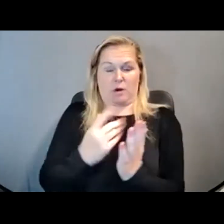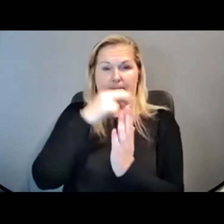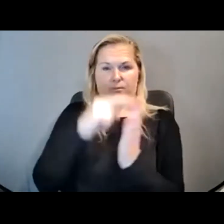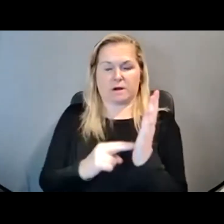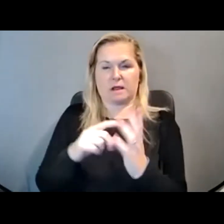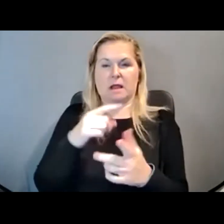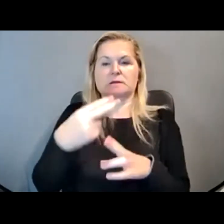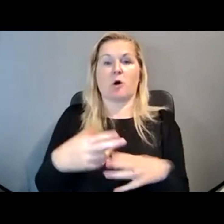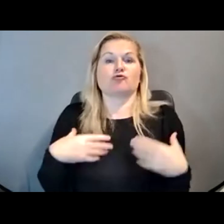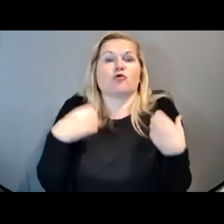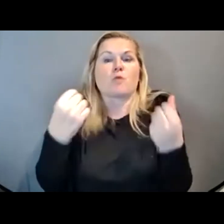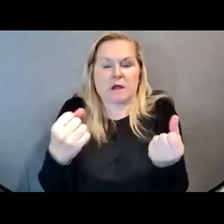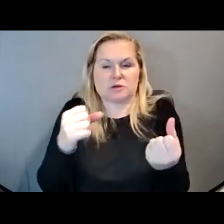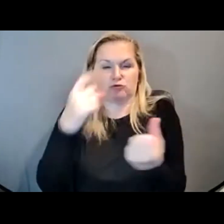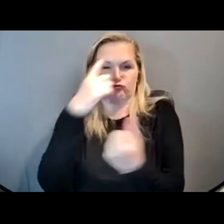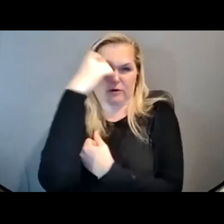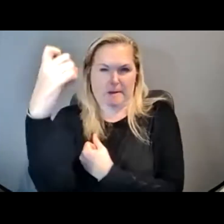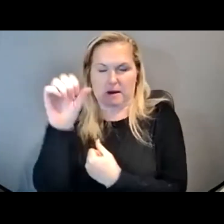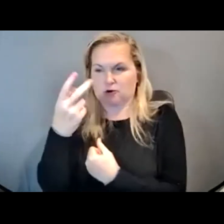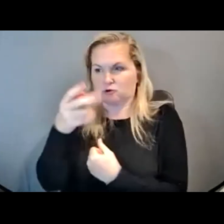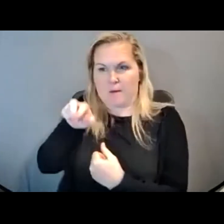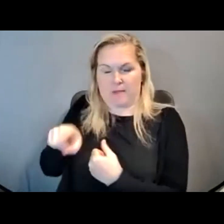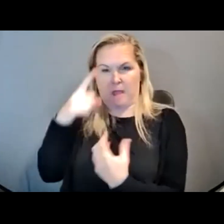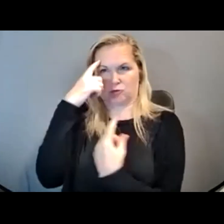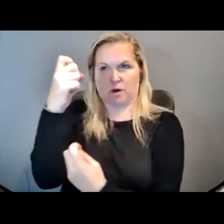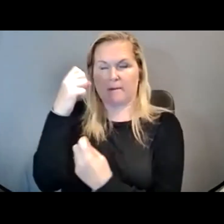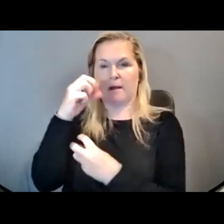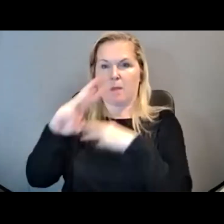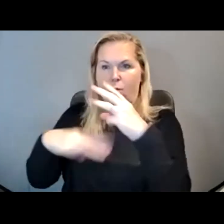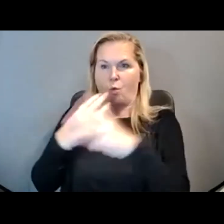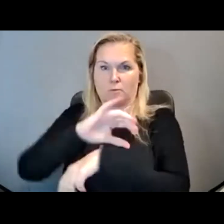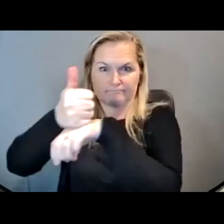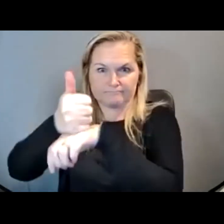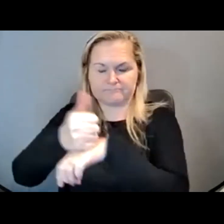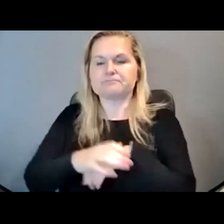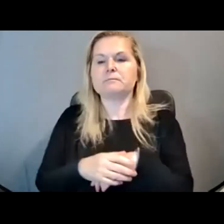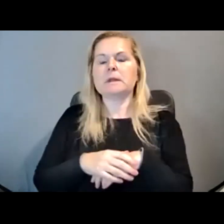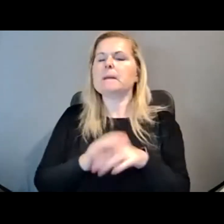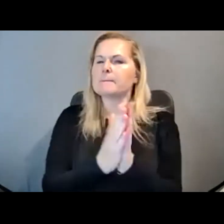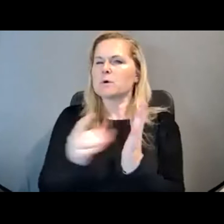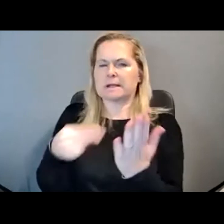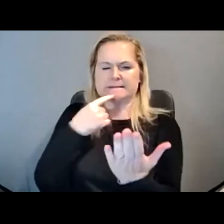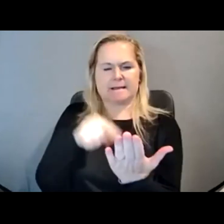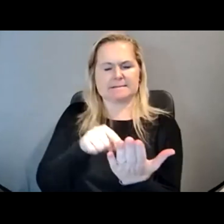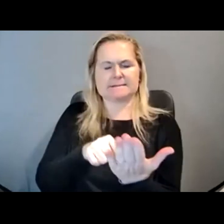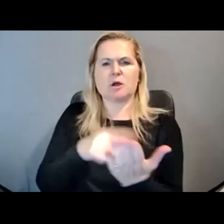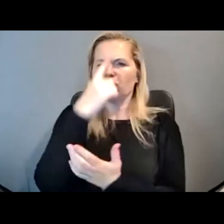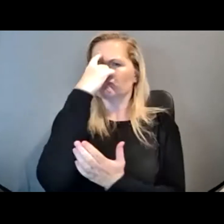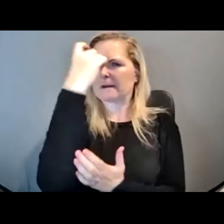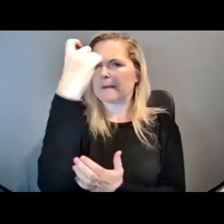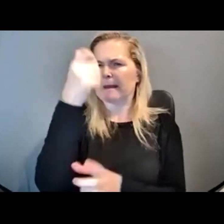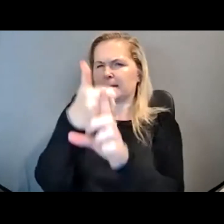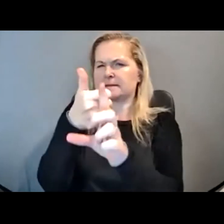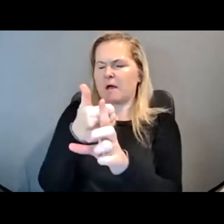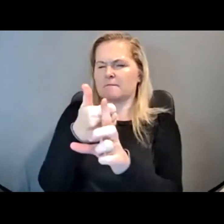Courageous Dreaming, How Shamans Dream the World into Being. And the book says that dreaming requires